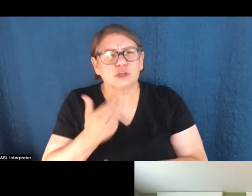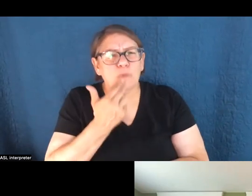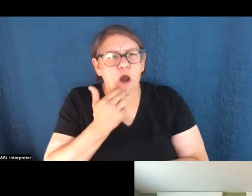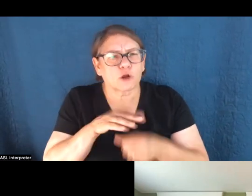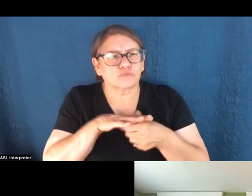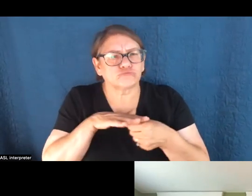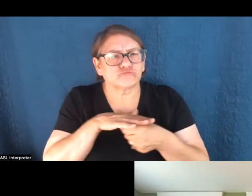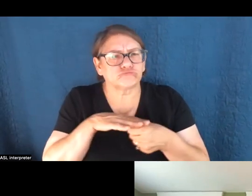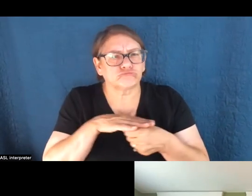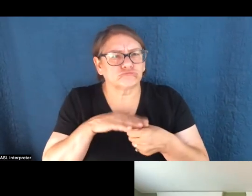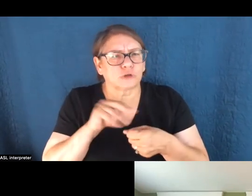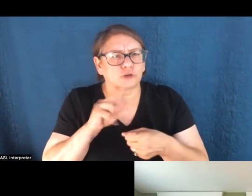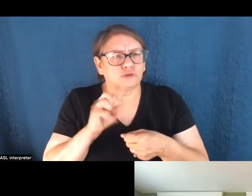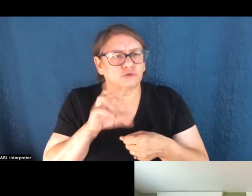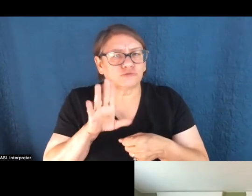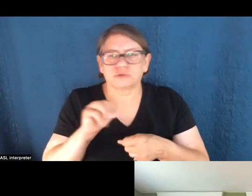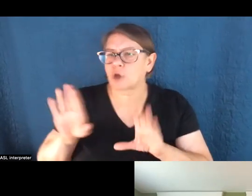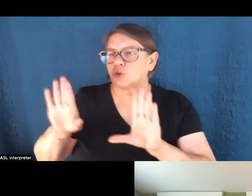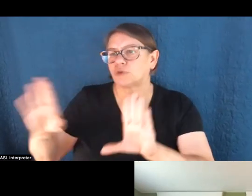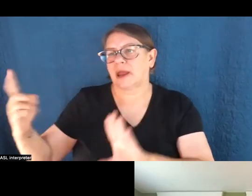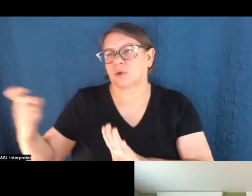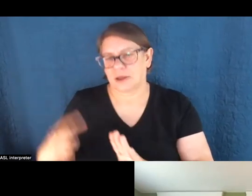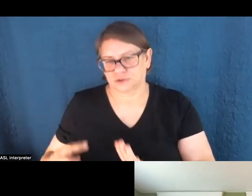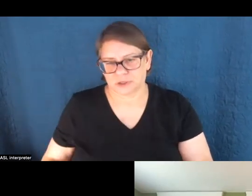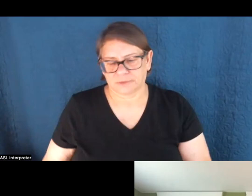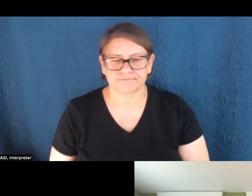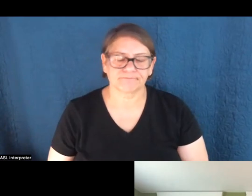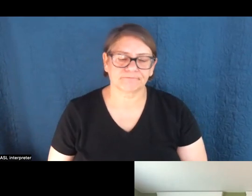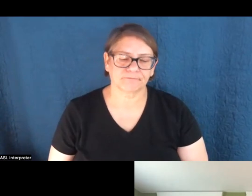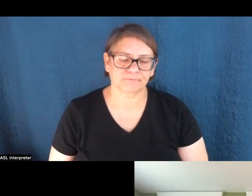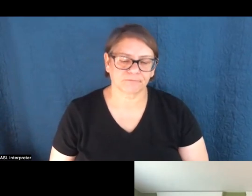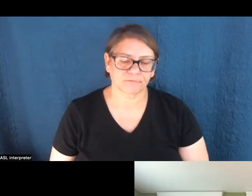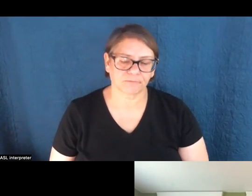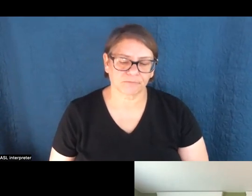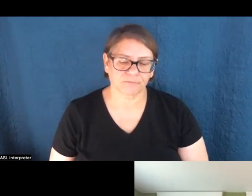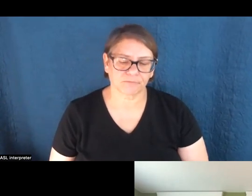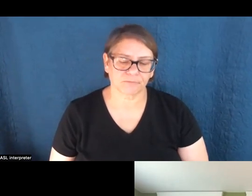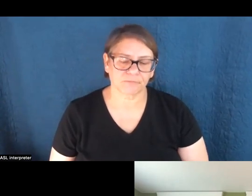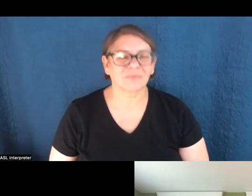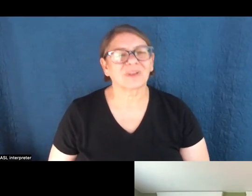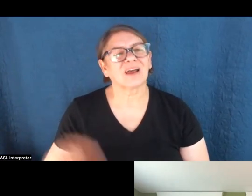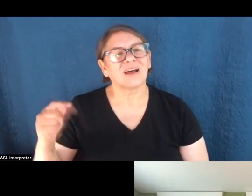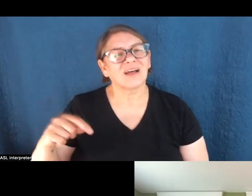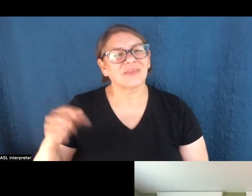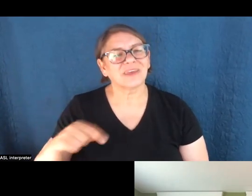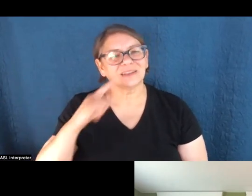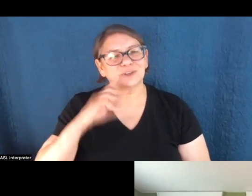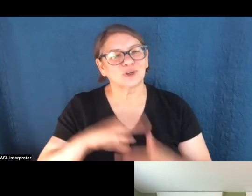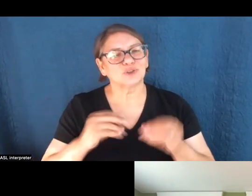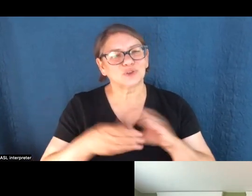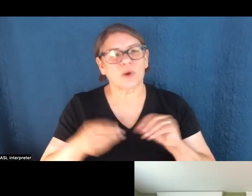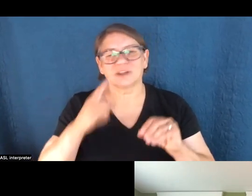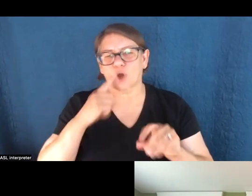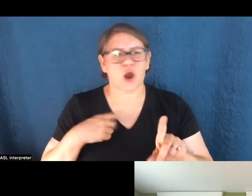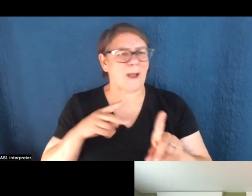newsroom? Sure, that's a great question. I think the first thing I would say is these are stories that are really applicable in every local